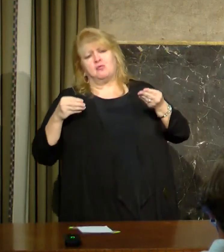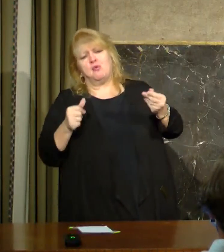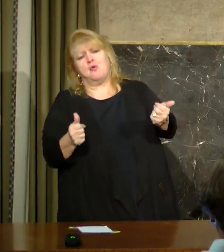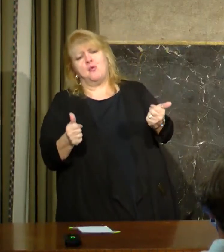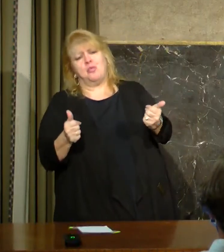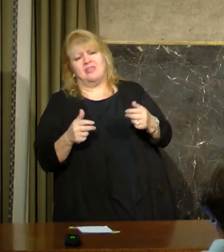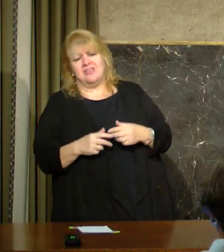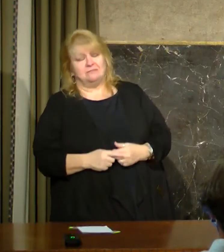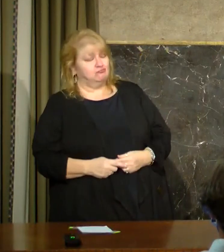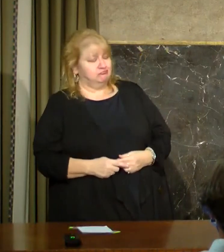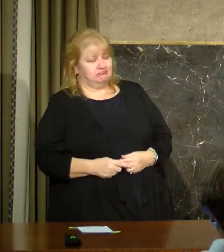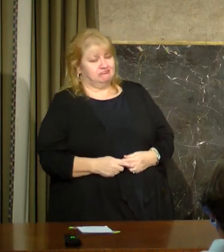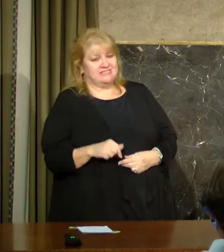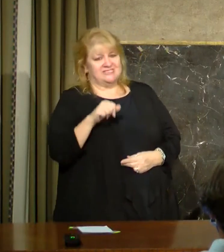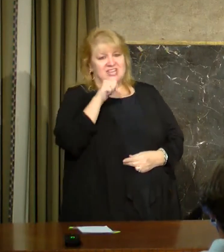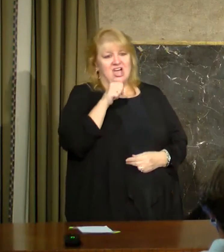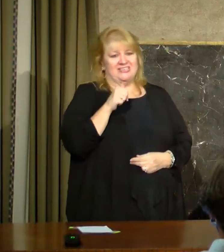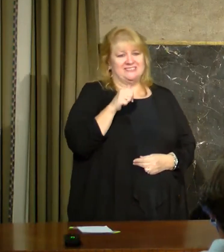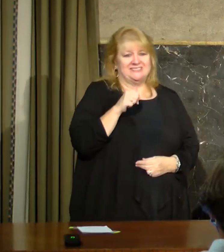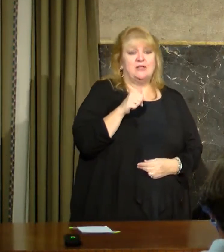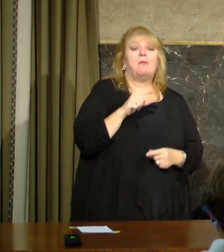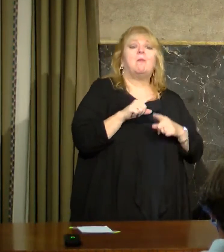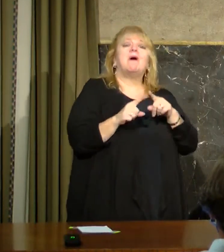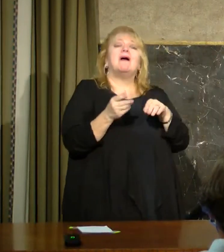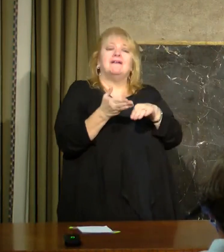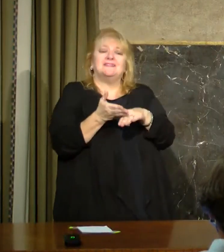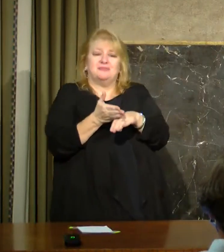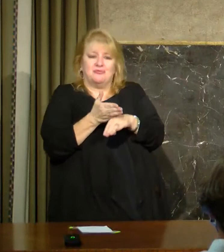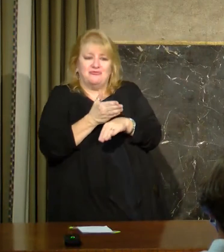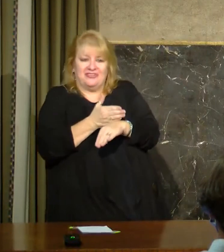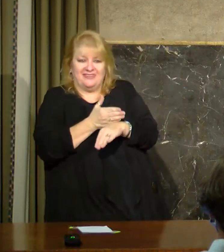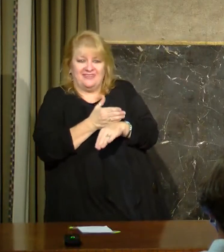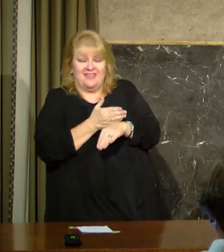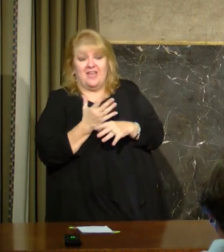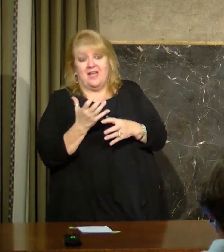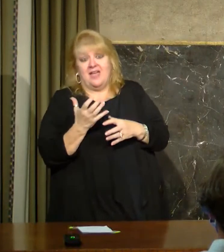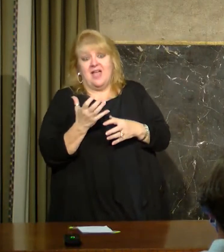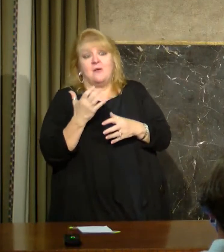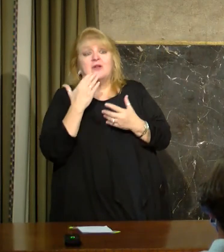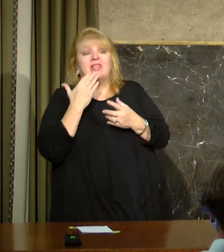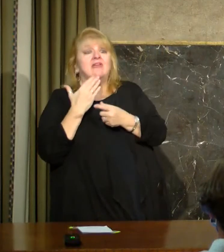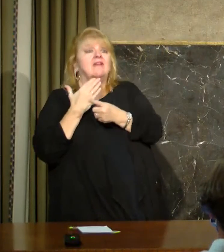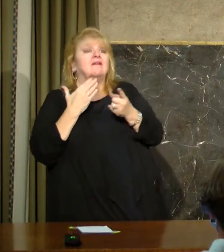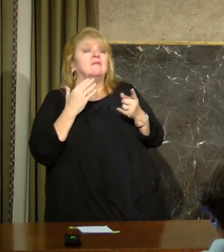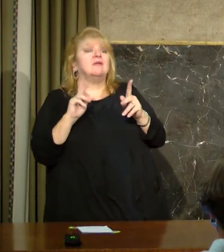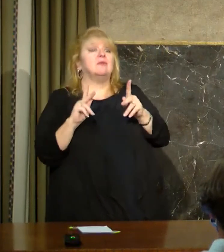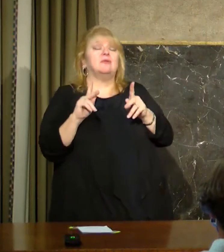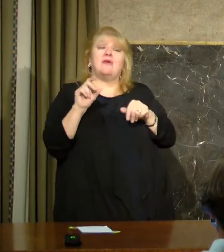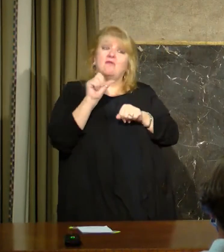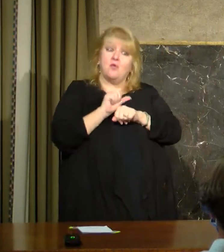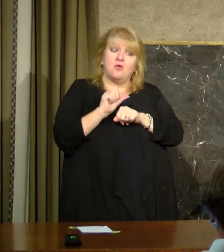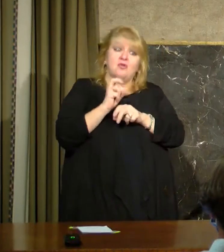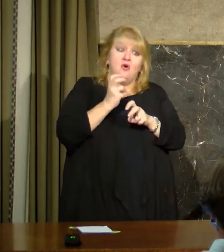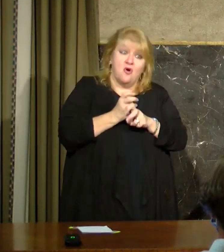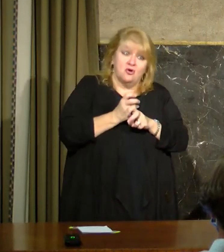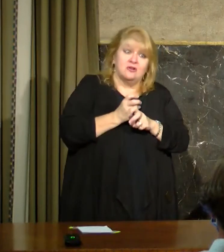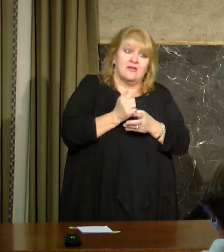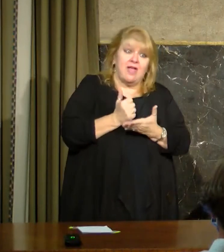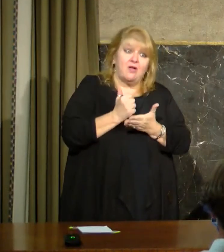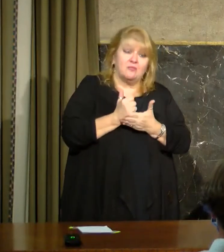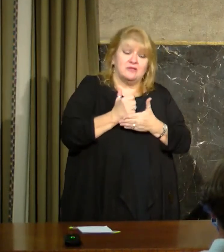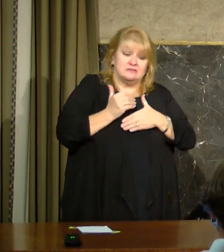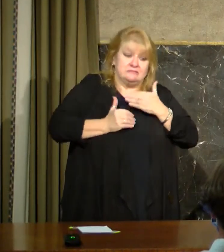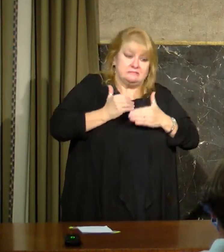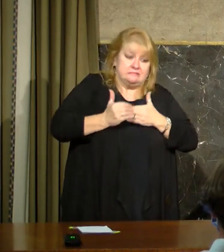be, but it's certainly getting better. And I want to thank all the folks who have worked so hard to get us to where we are